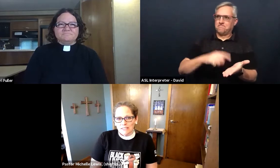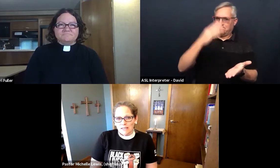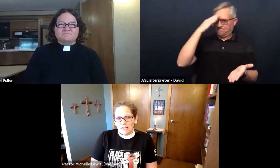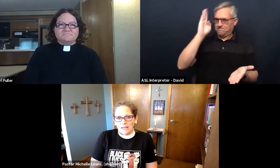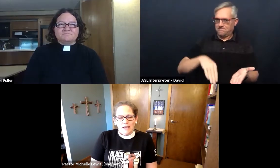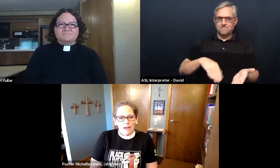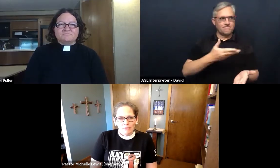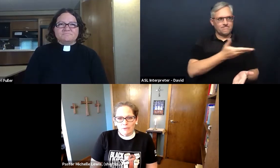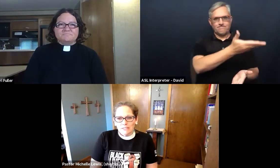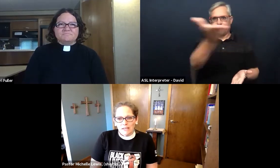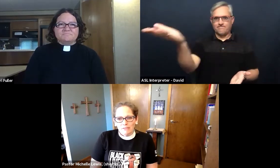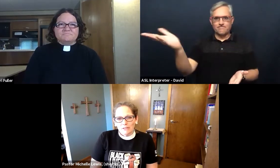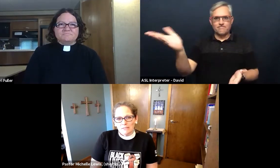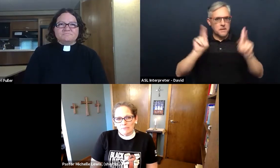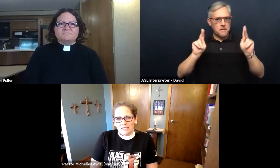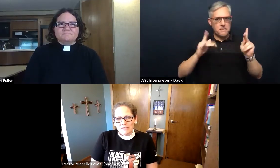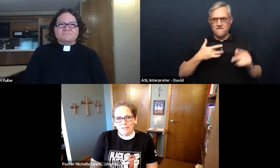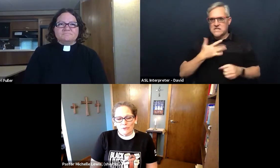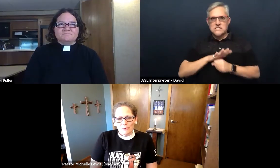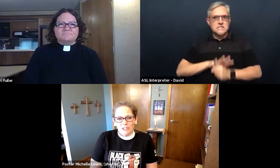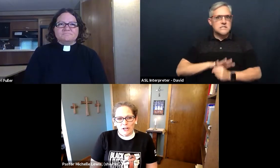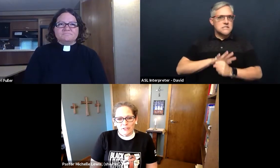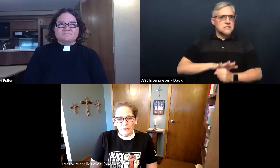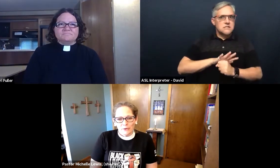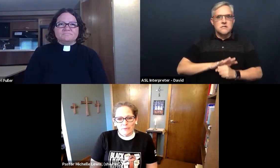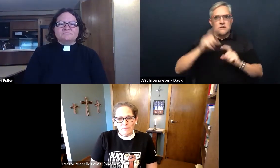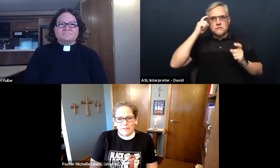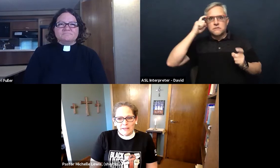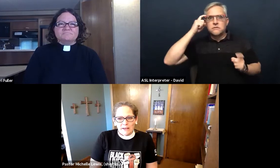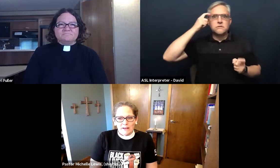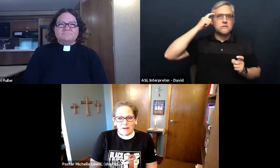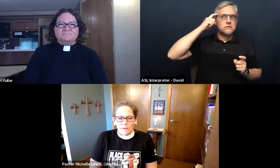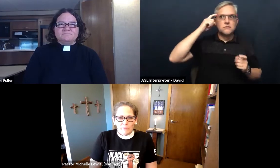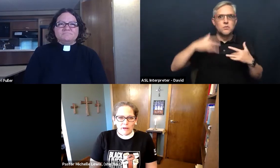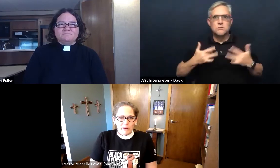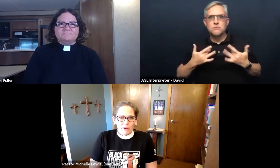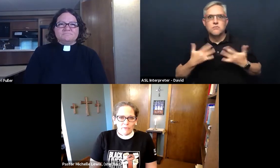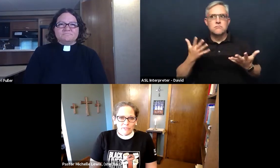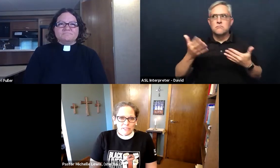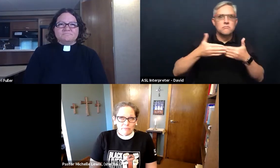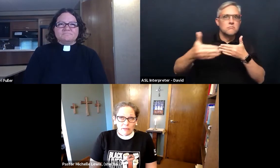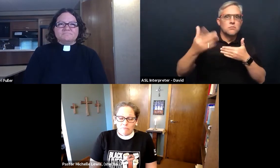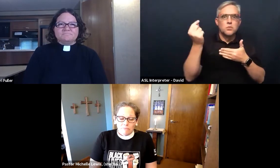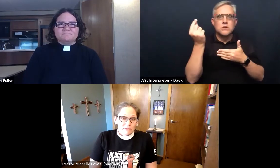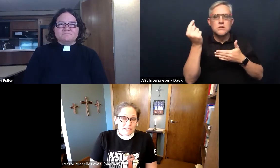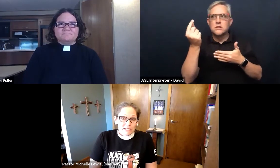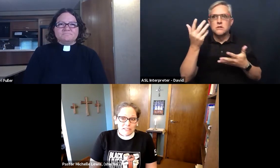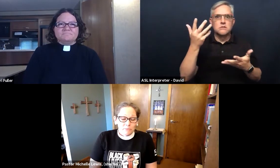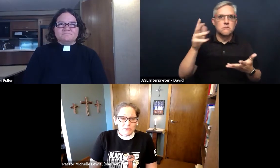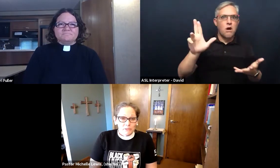in everyone's life because it means there's so much unknown about just like just in simple terms